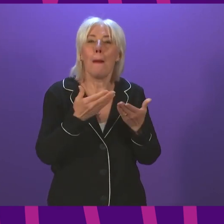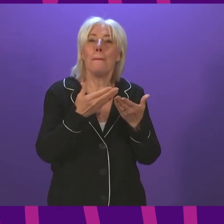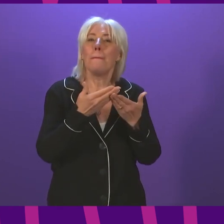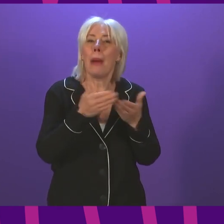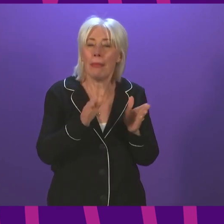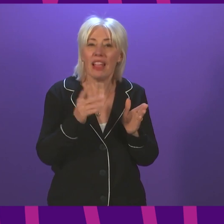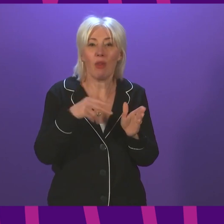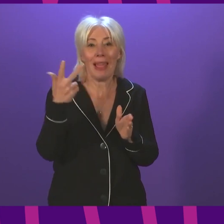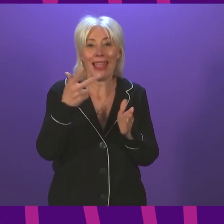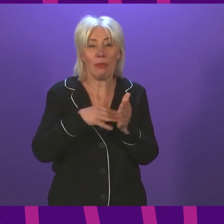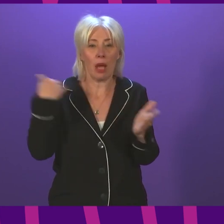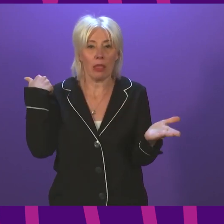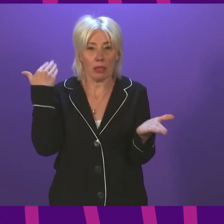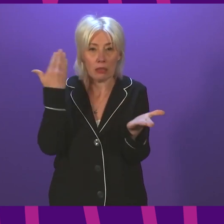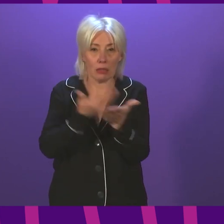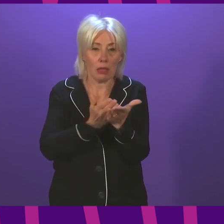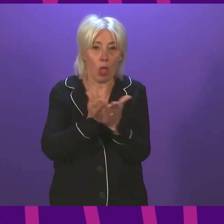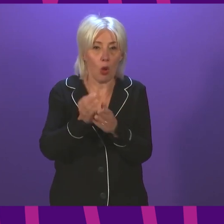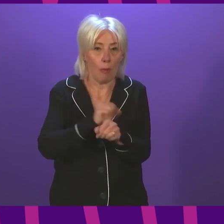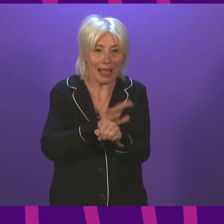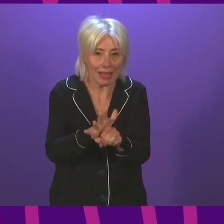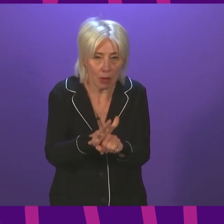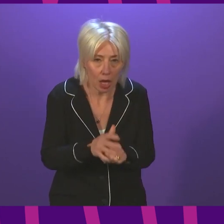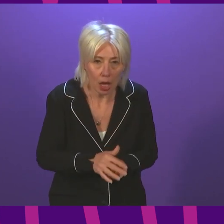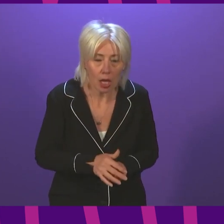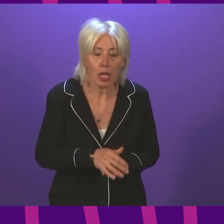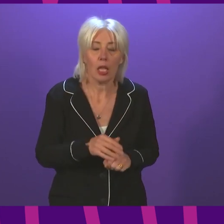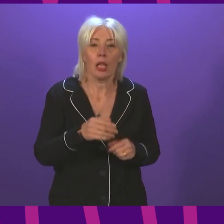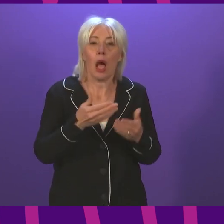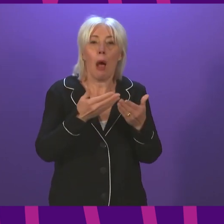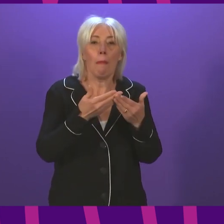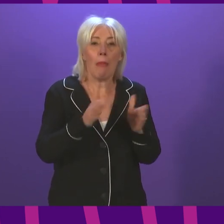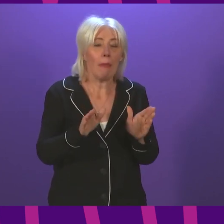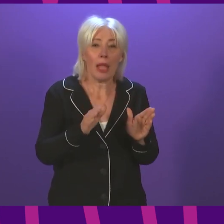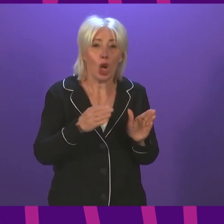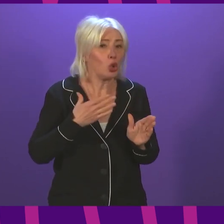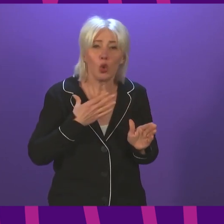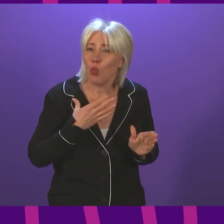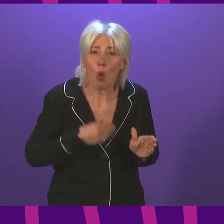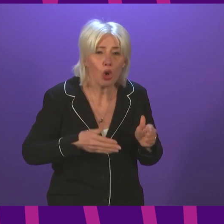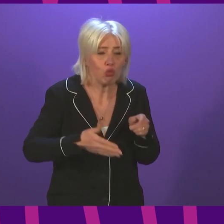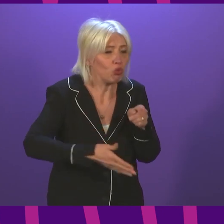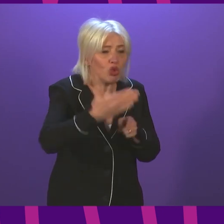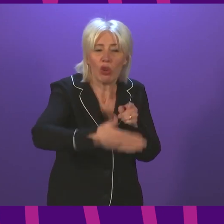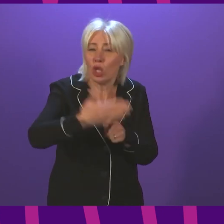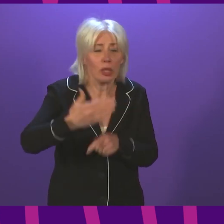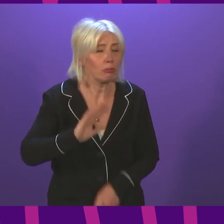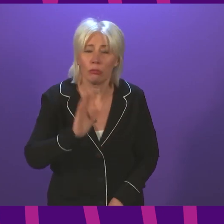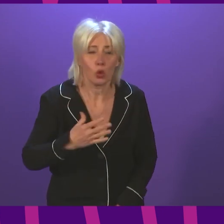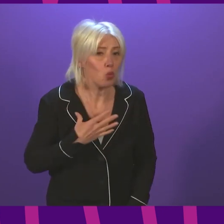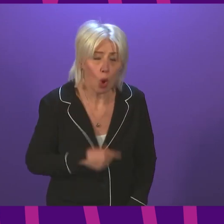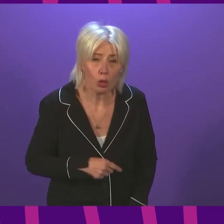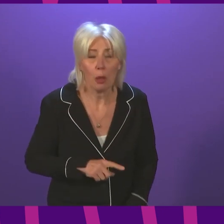after 18 months of this pandemic, particularly want to be in a position of having any restrictions like this in place. But equally,